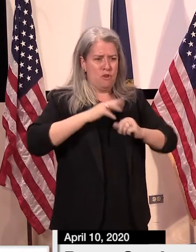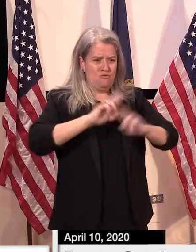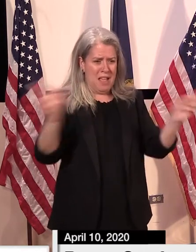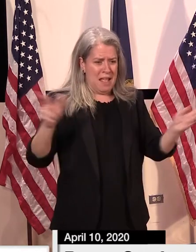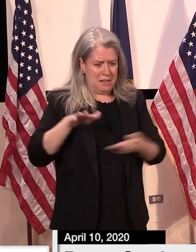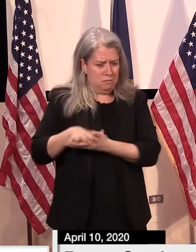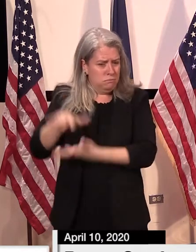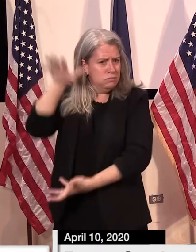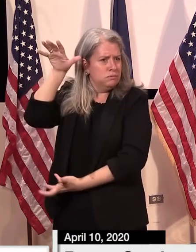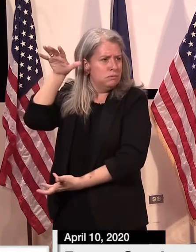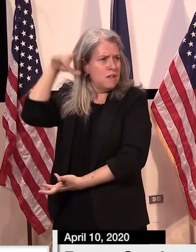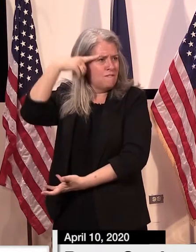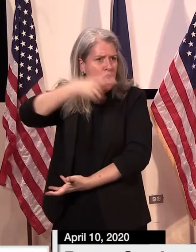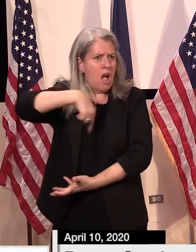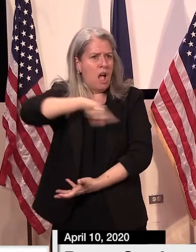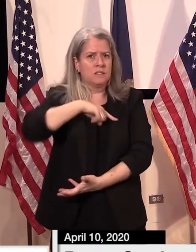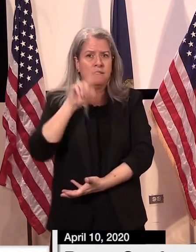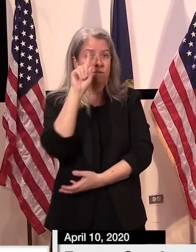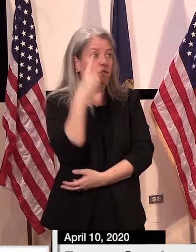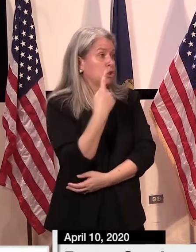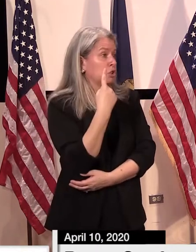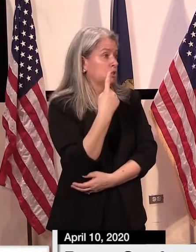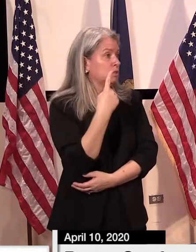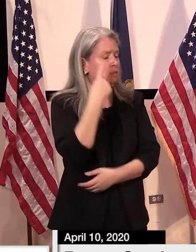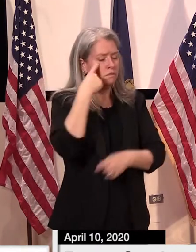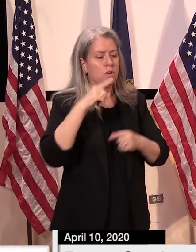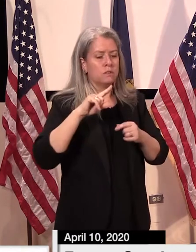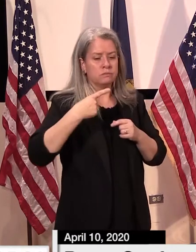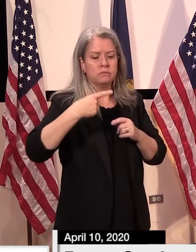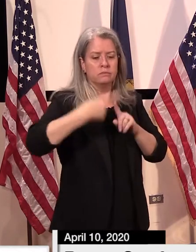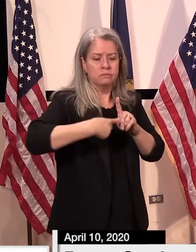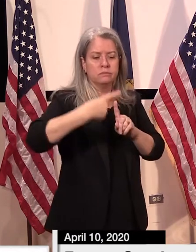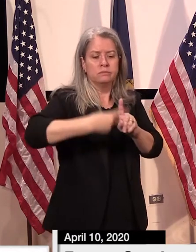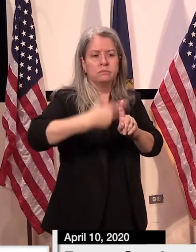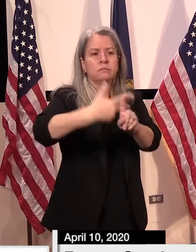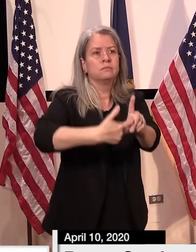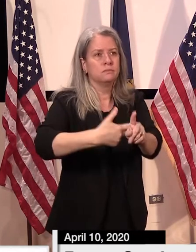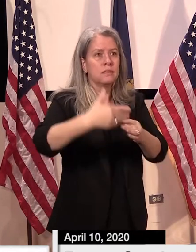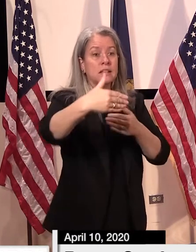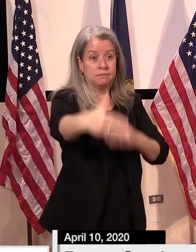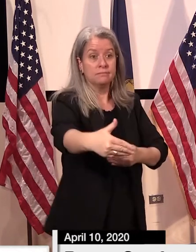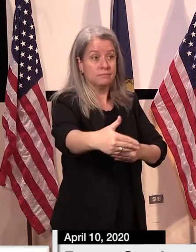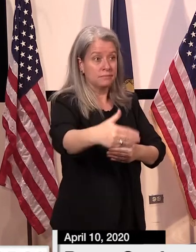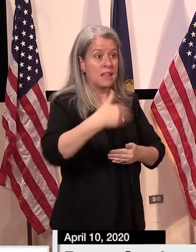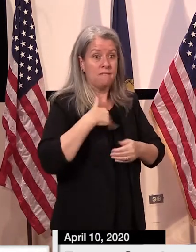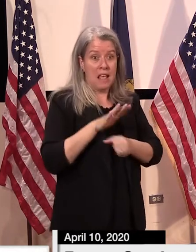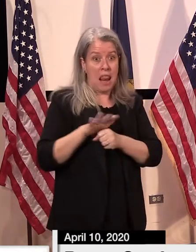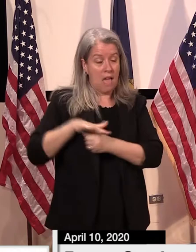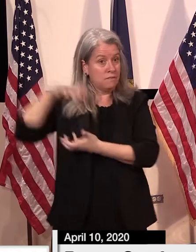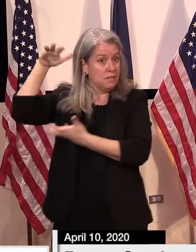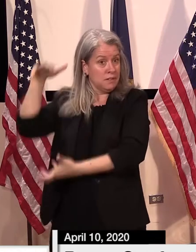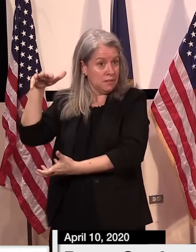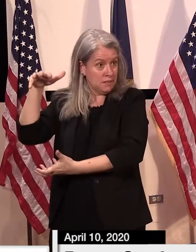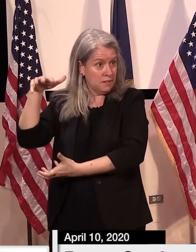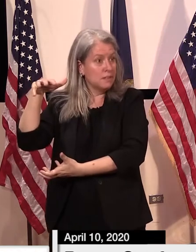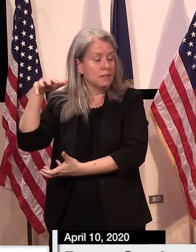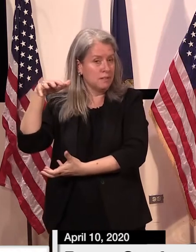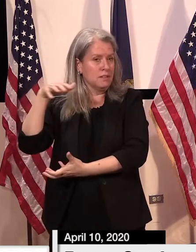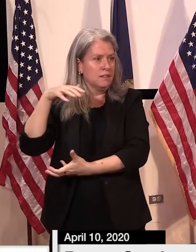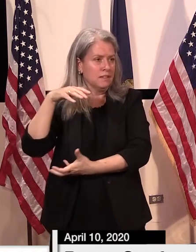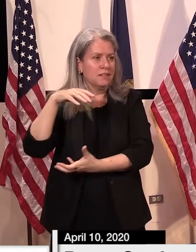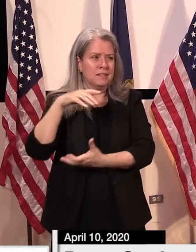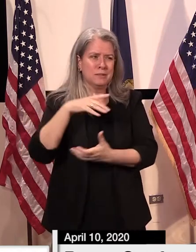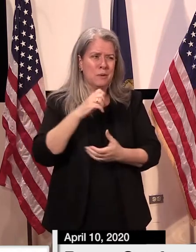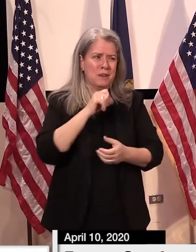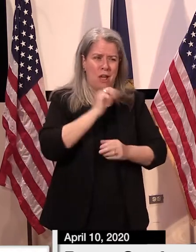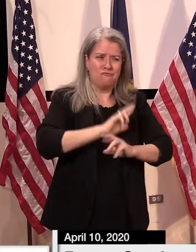necessary to keep them all safe for the next several months until a more permanent solution of the virus is found. And so we've got a little bit